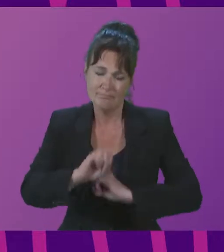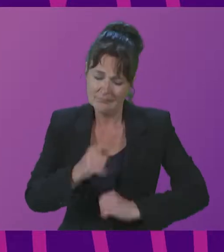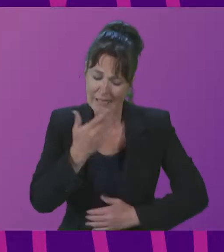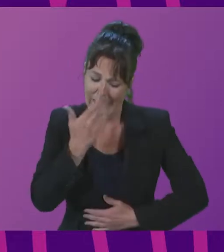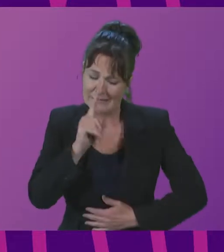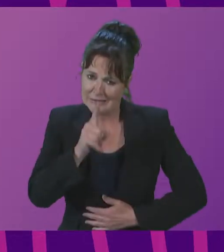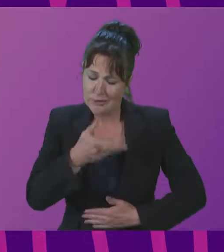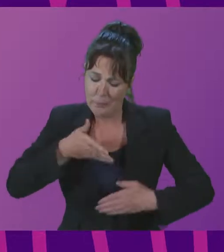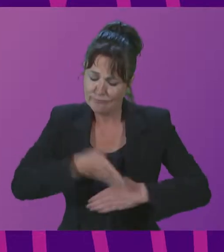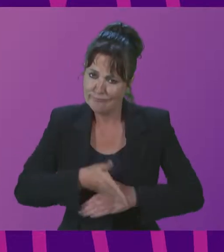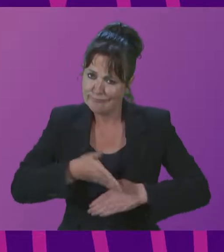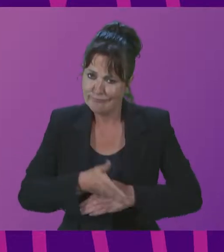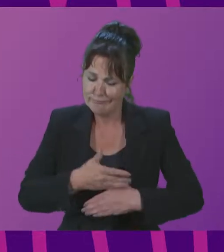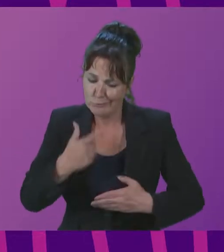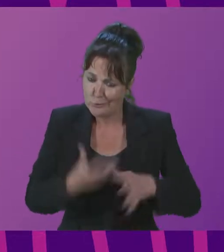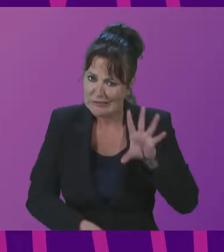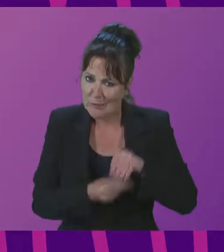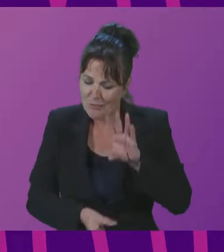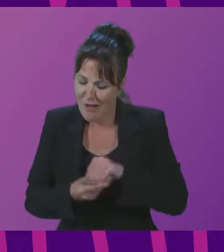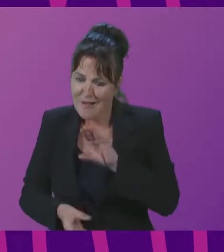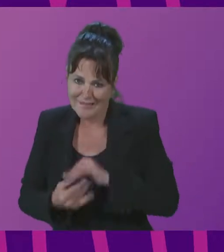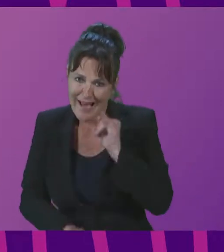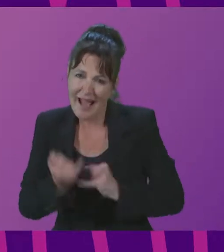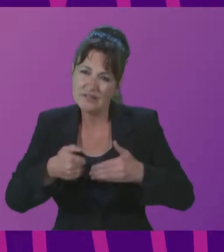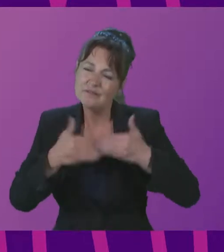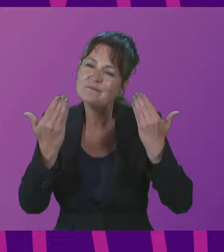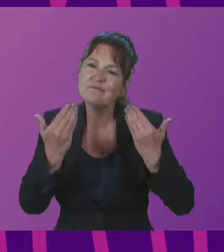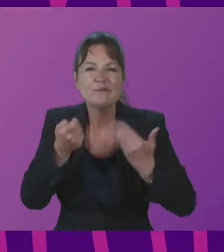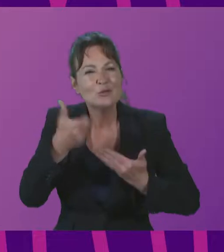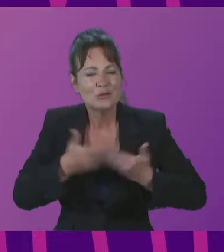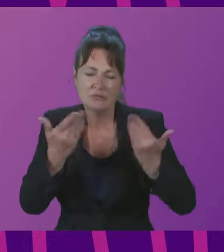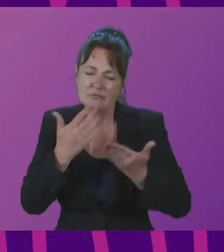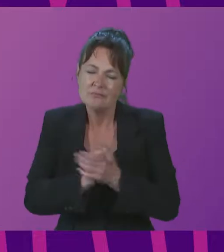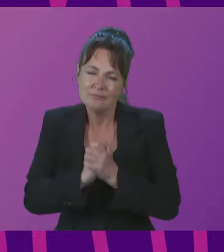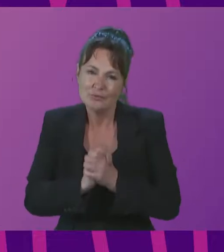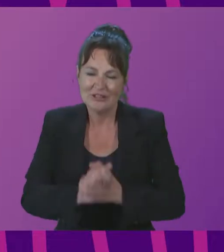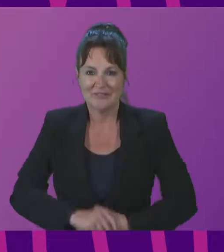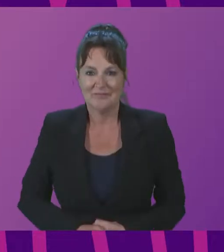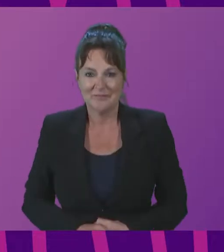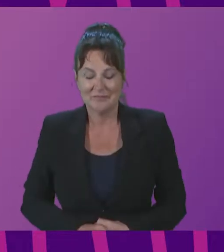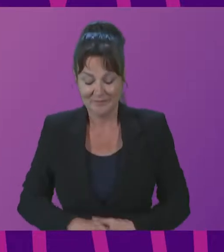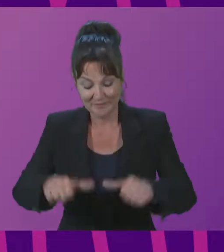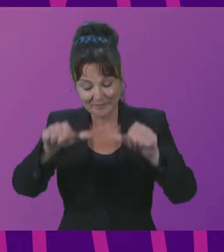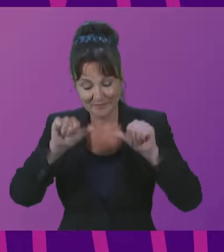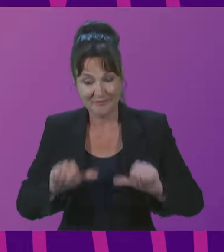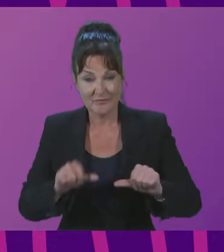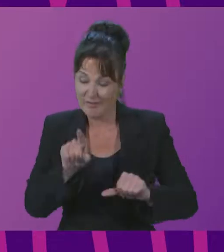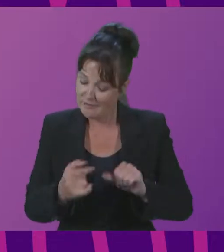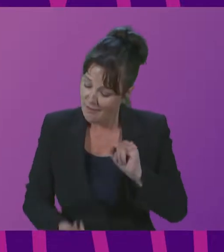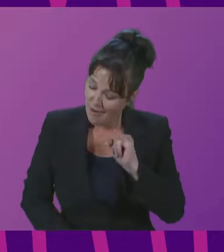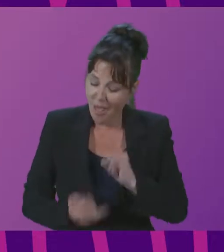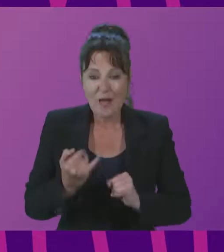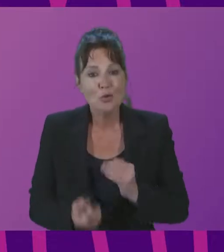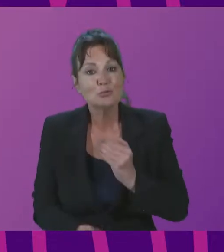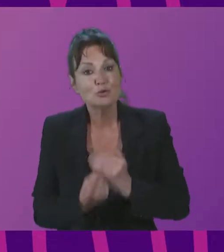work into covering the discussions of the last few days, and it's very much appreciated. Now, we move on to the final opportunity for you as